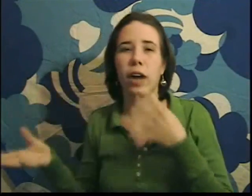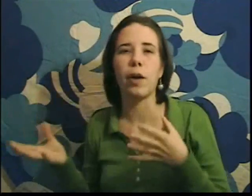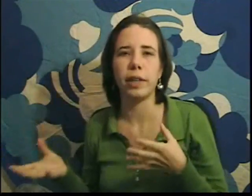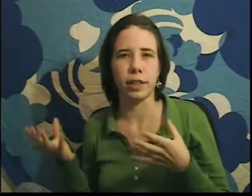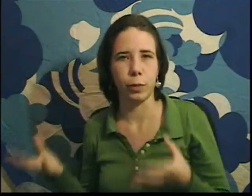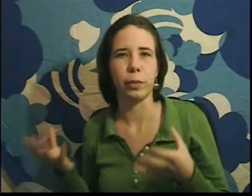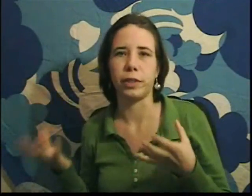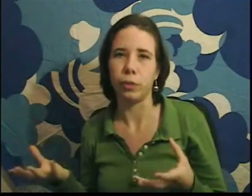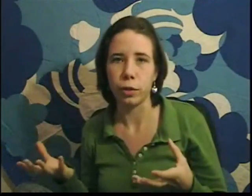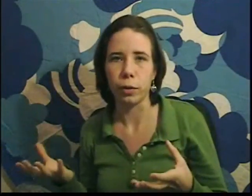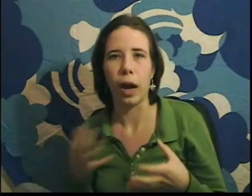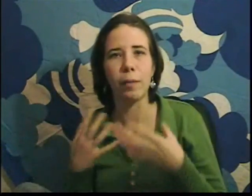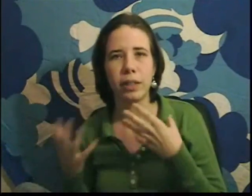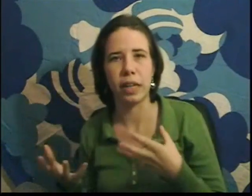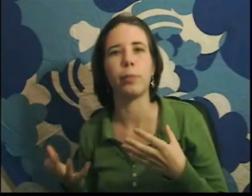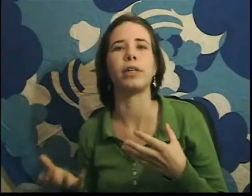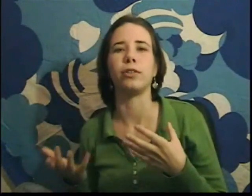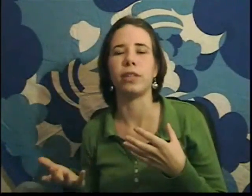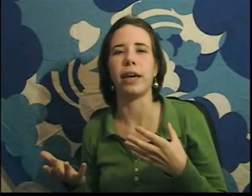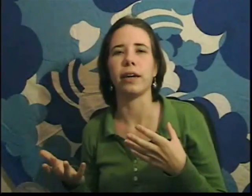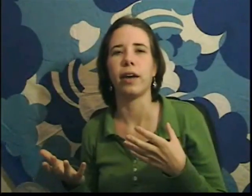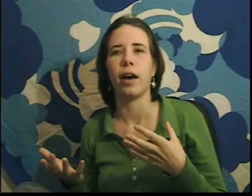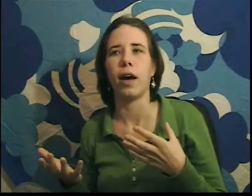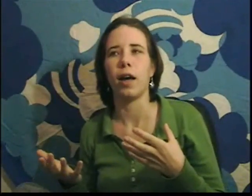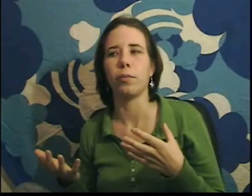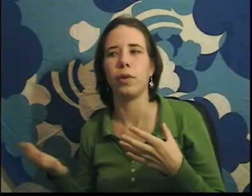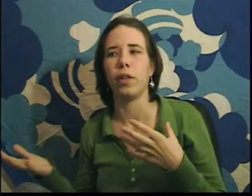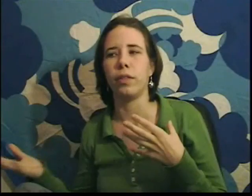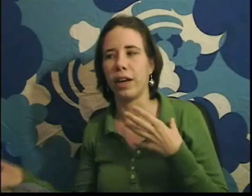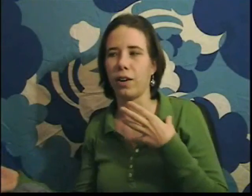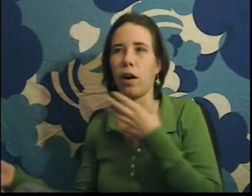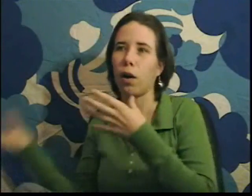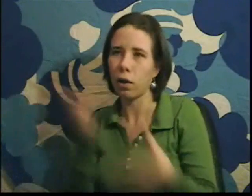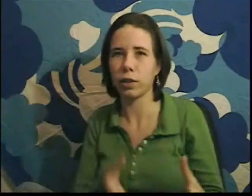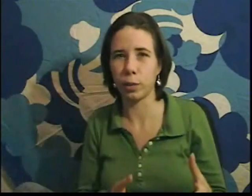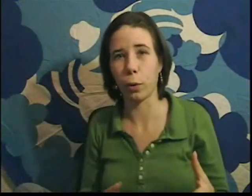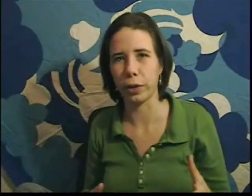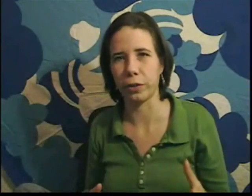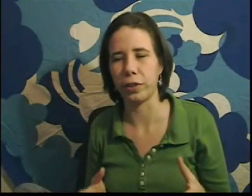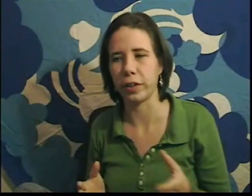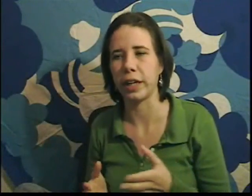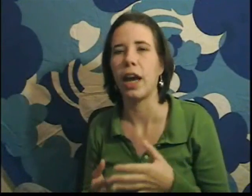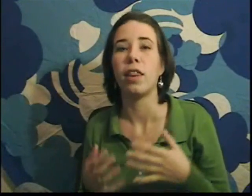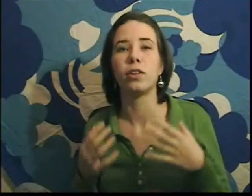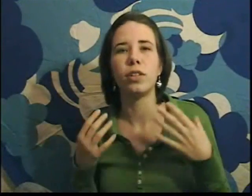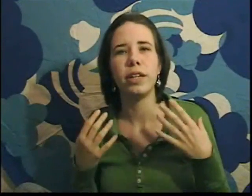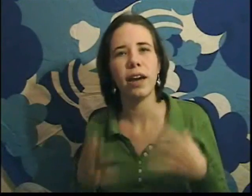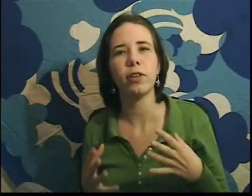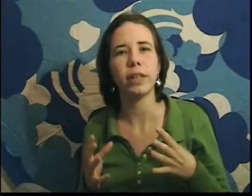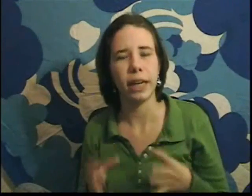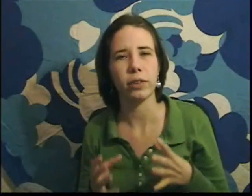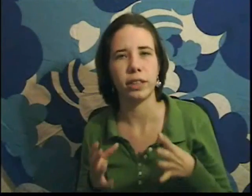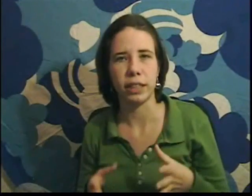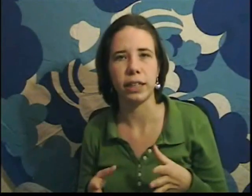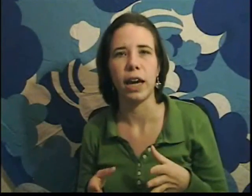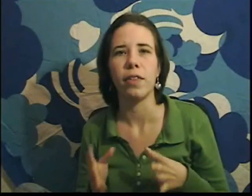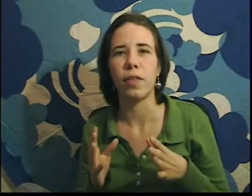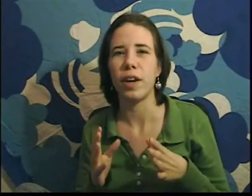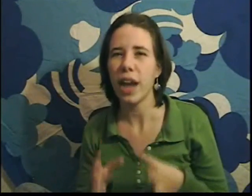matter how many experiments you do or how many data points you take that all support your theory, there's never a guarantee that the